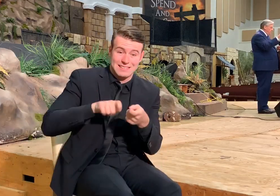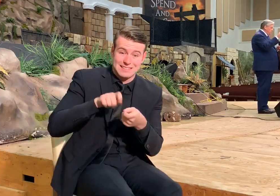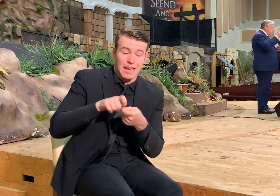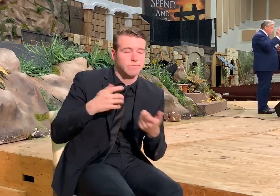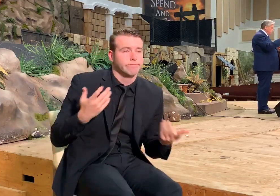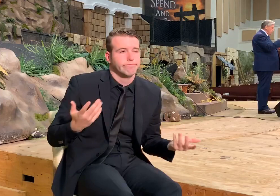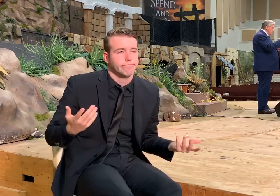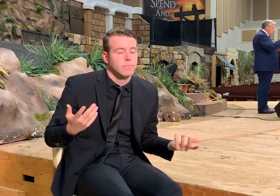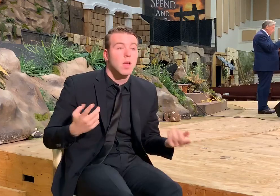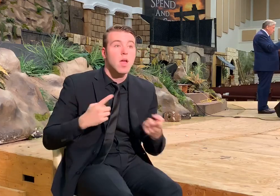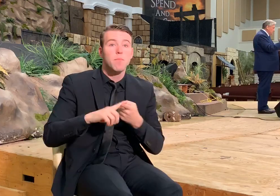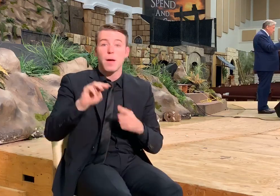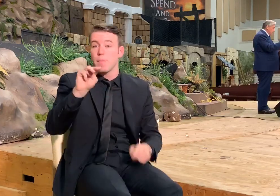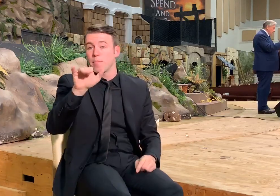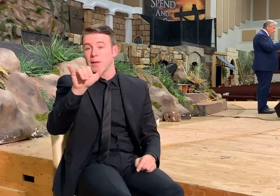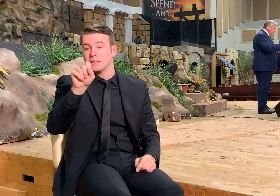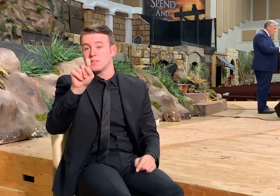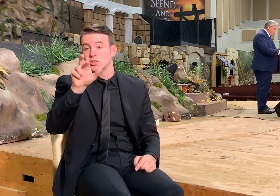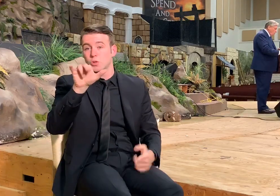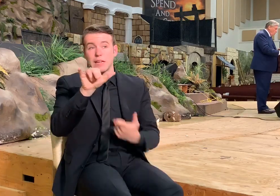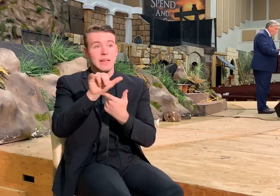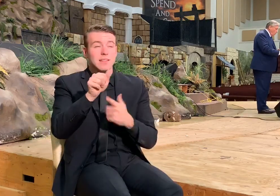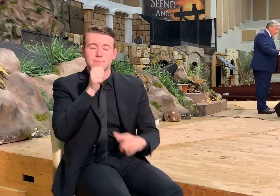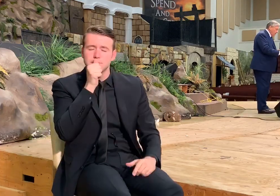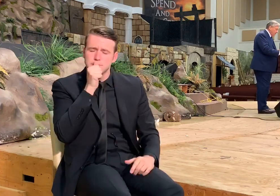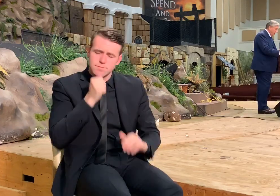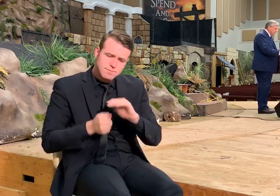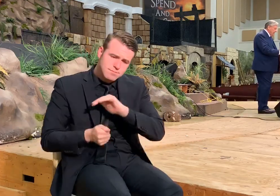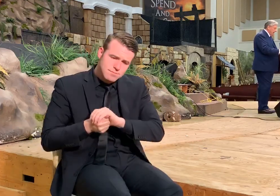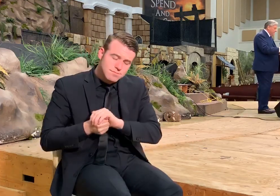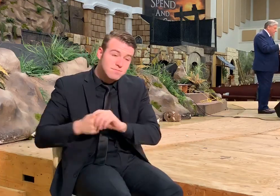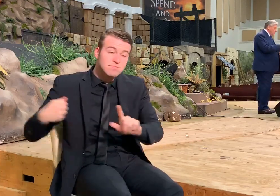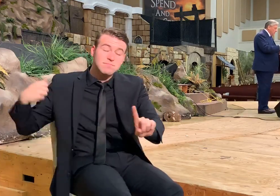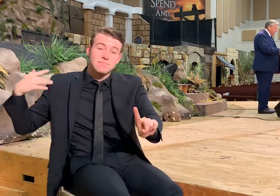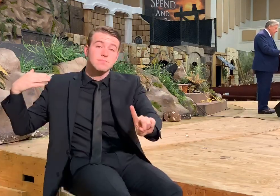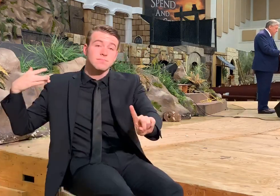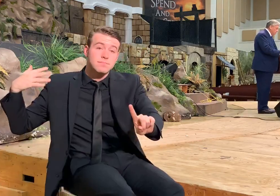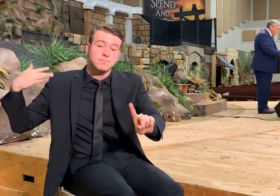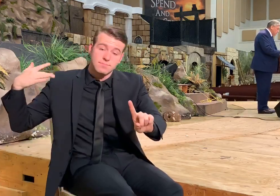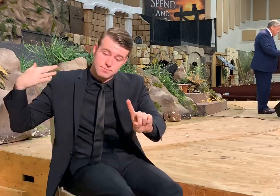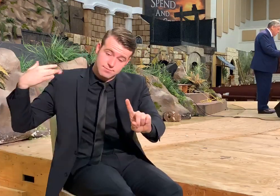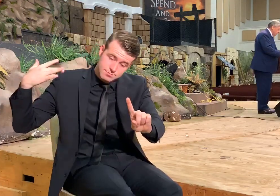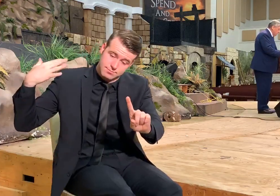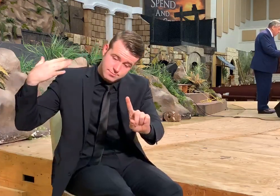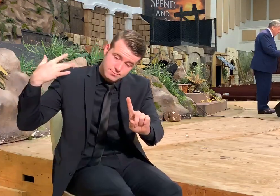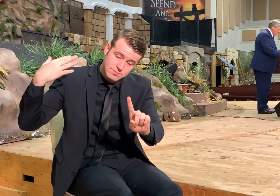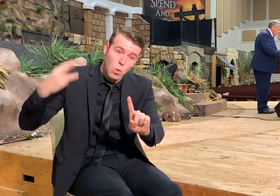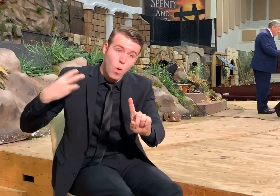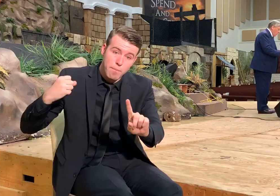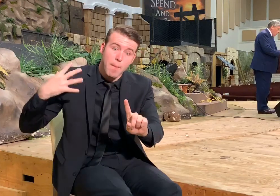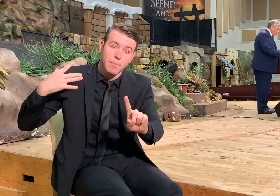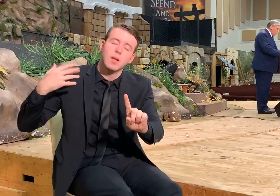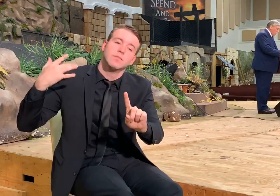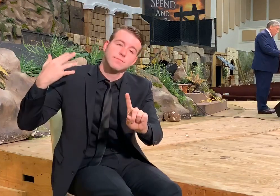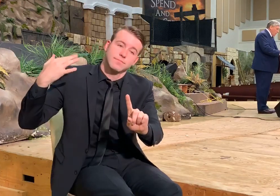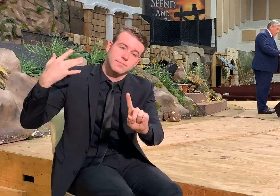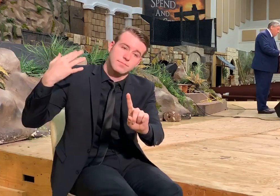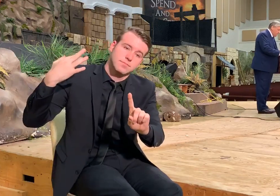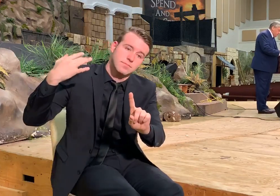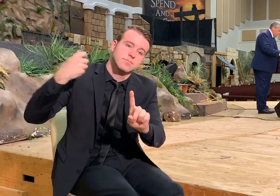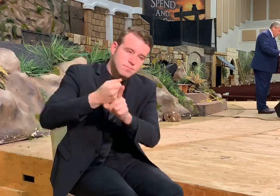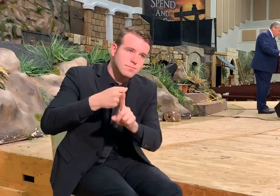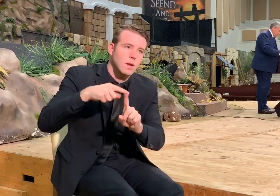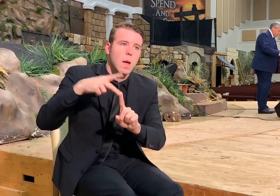But this mystery has been kept all of that time. I'm talking about the mystery of all